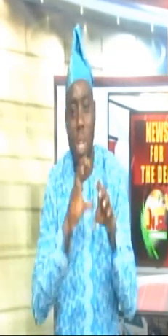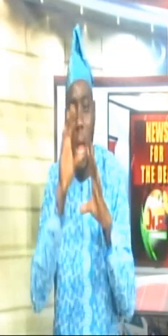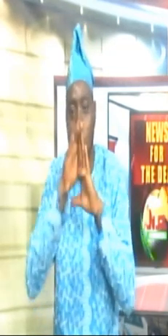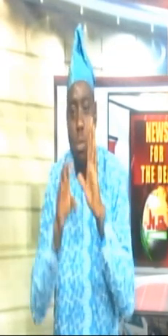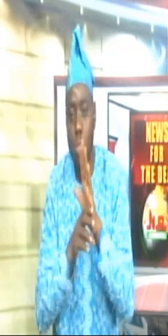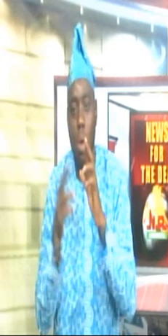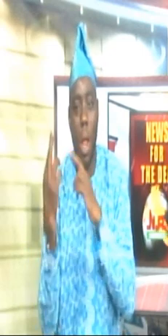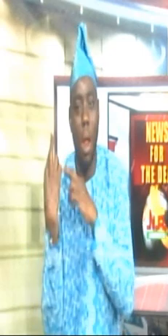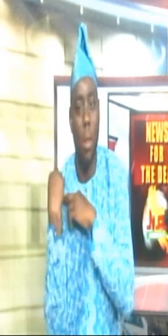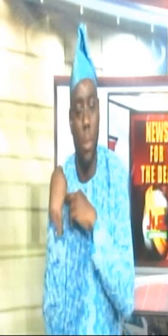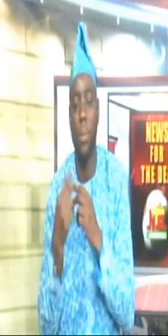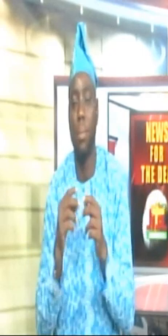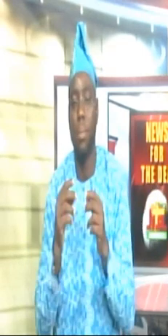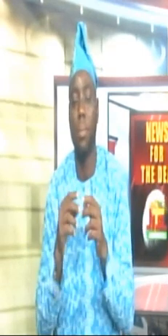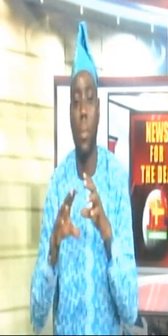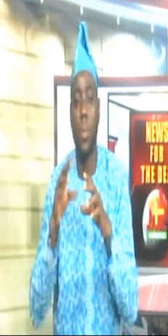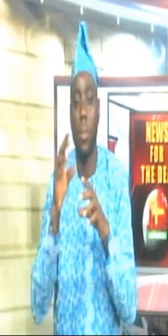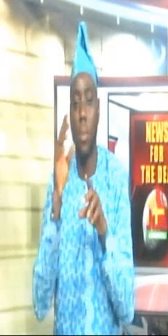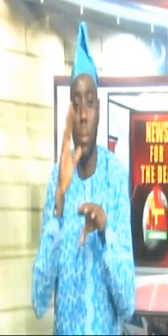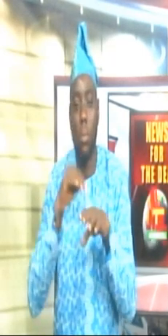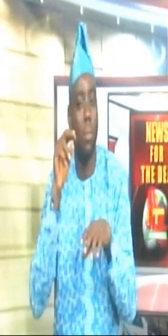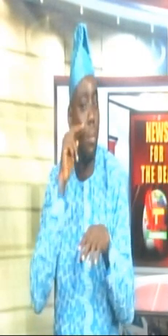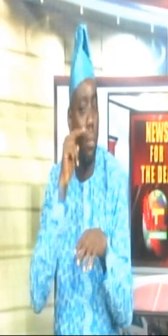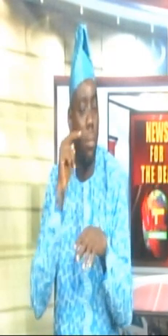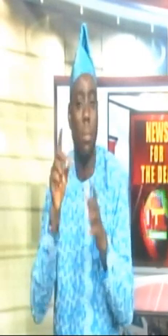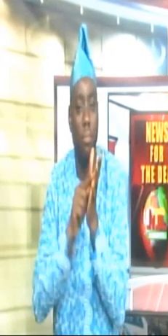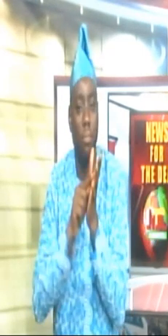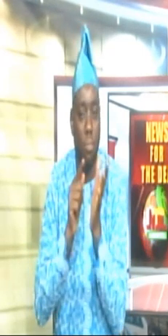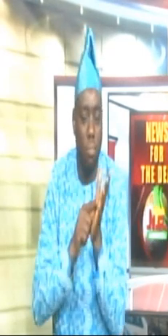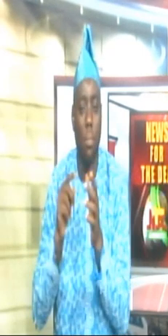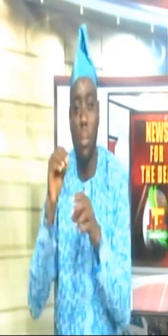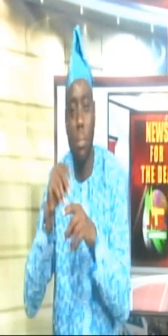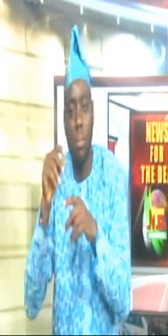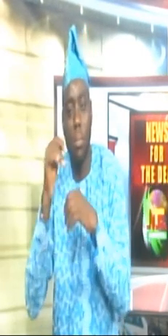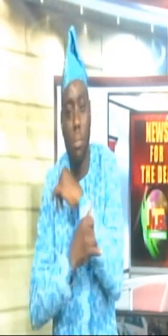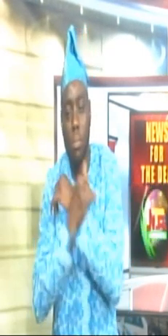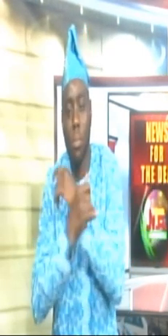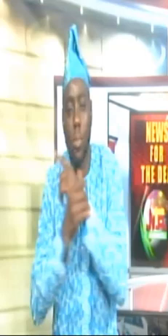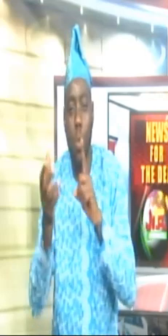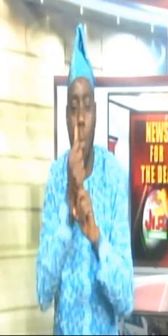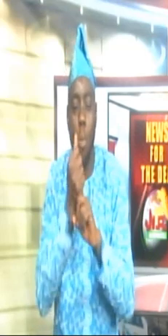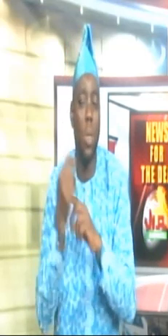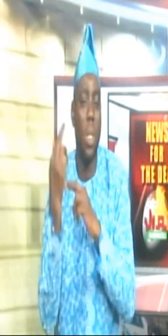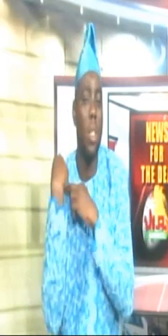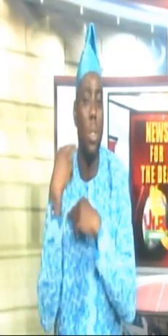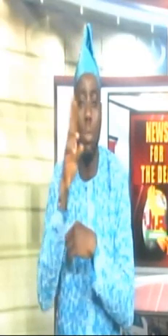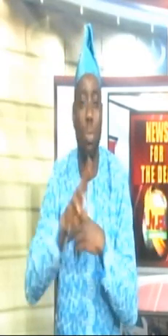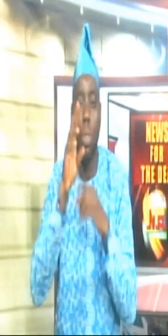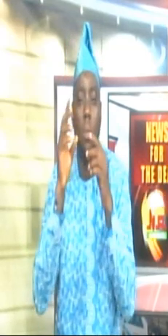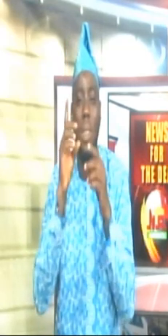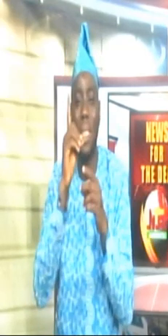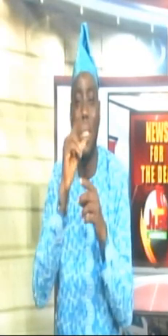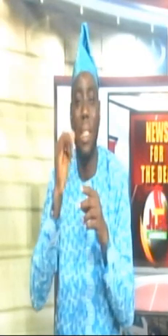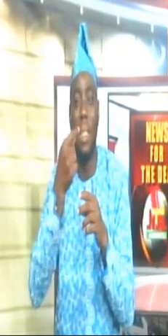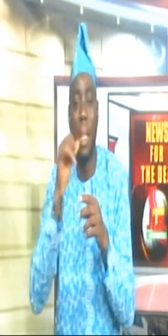role. The House calls on journalists and media practitioners in the country to uphold responsible use of digital media and